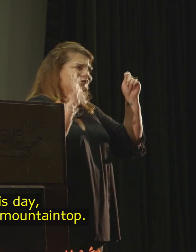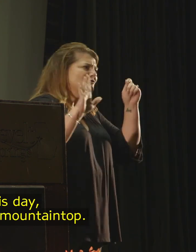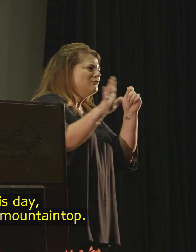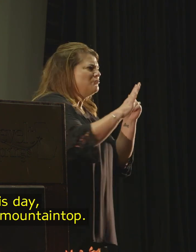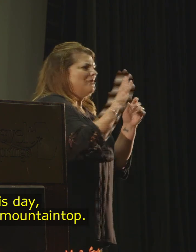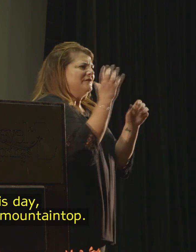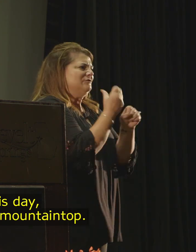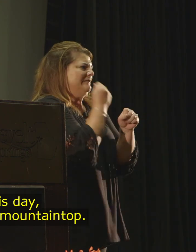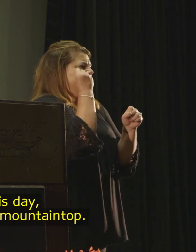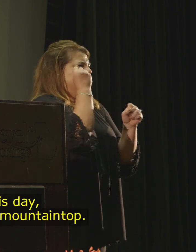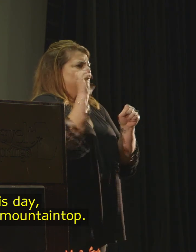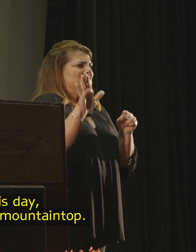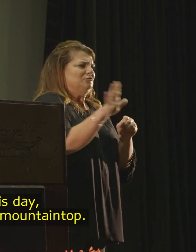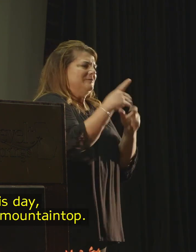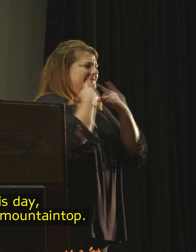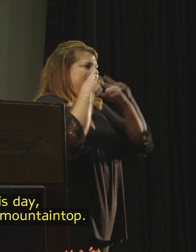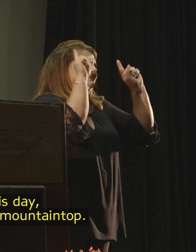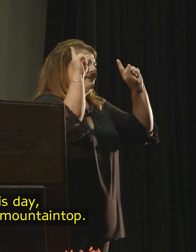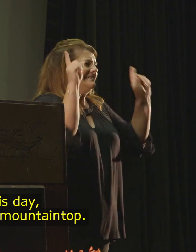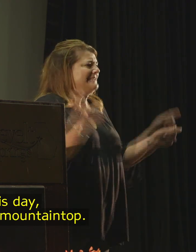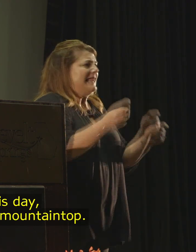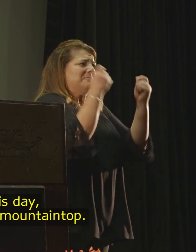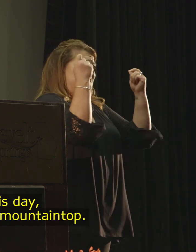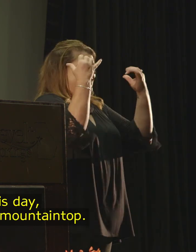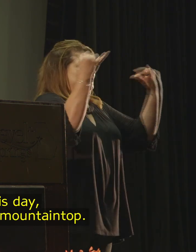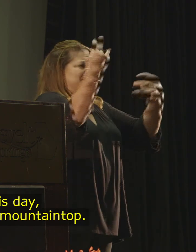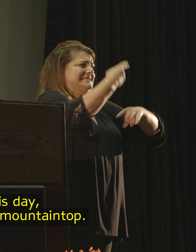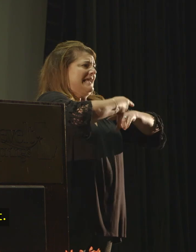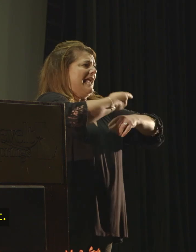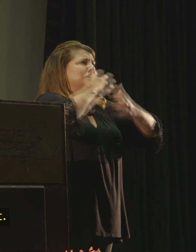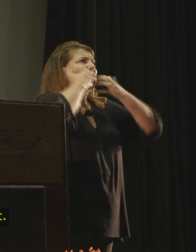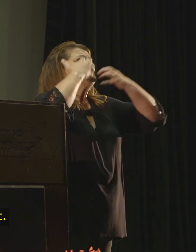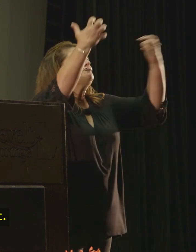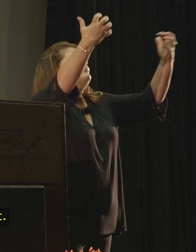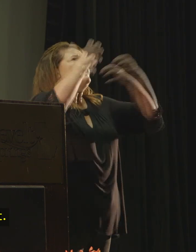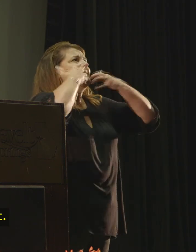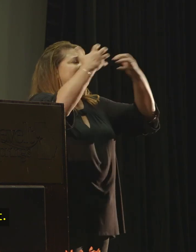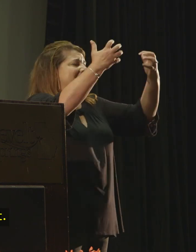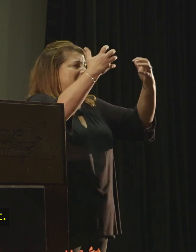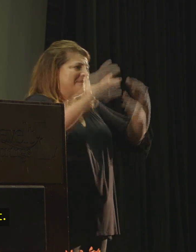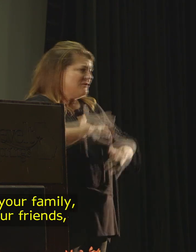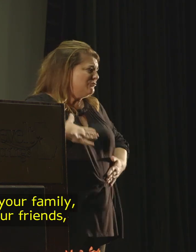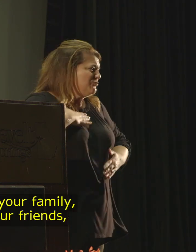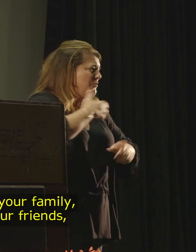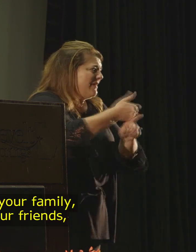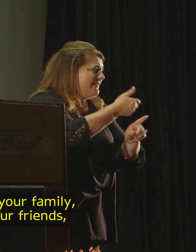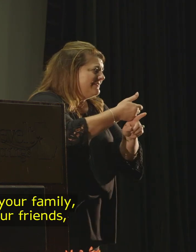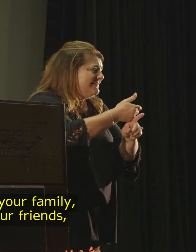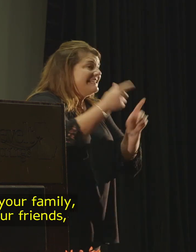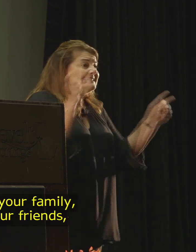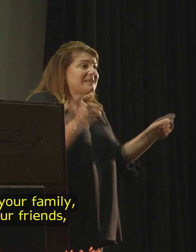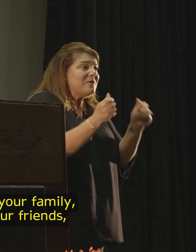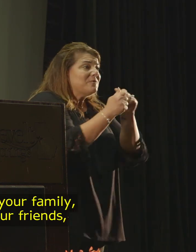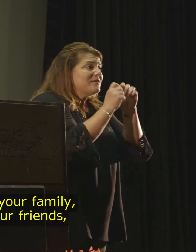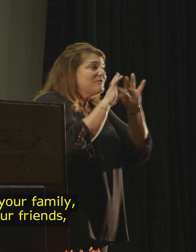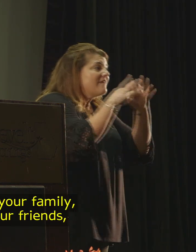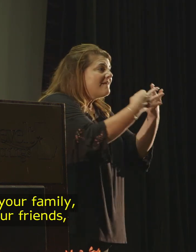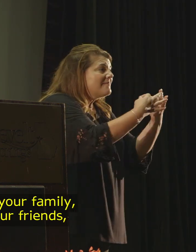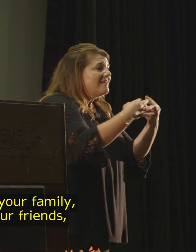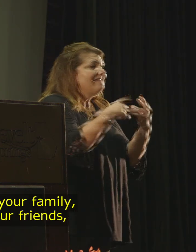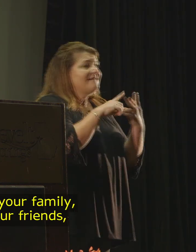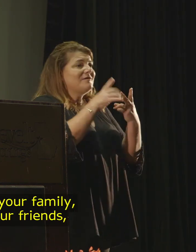Celebrate this day. Scream it from the mountaintop. Enjoy it. Celebrate it with your family,